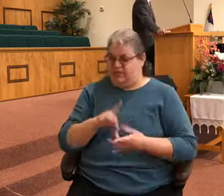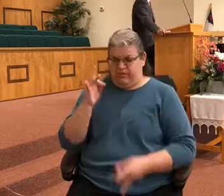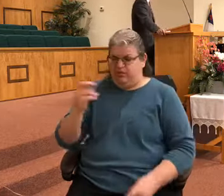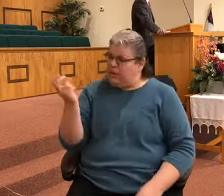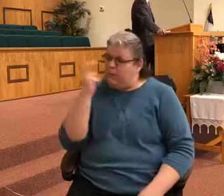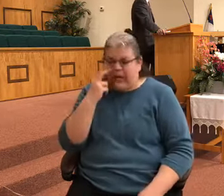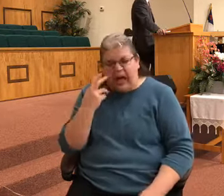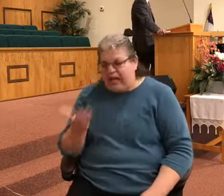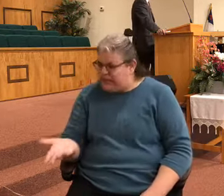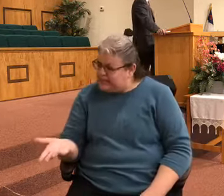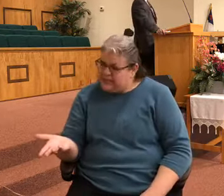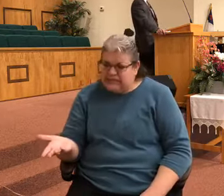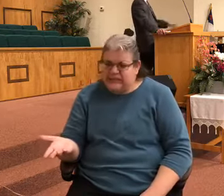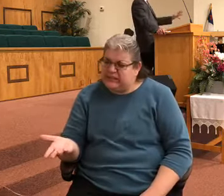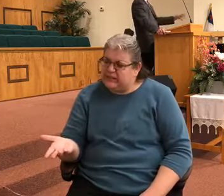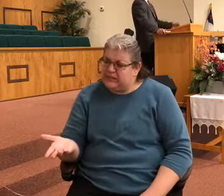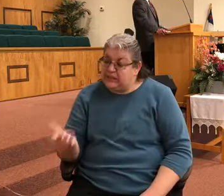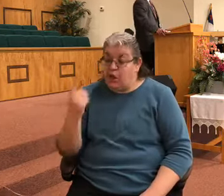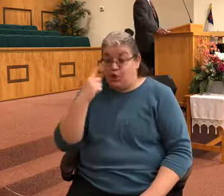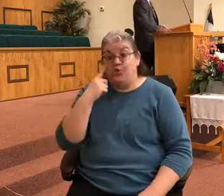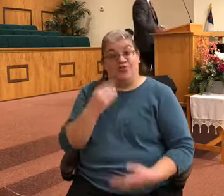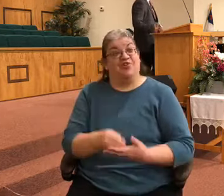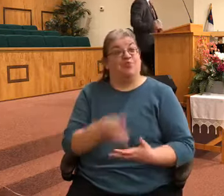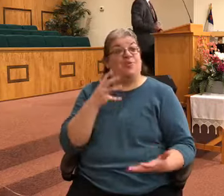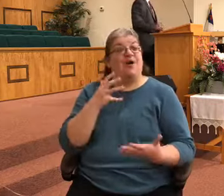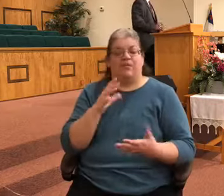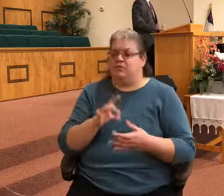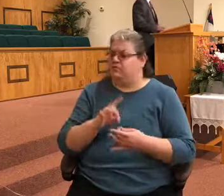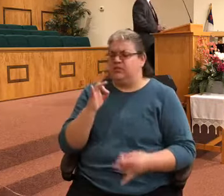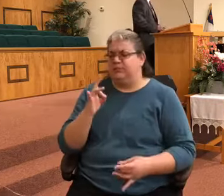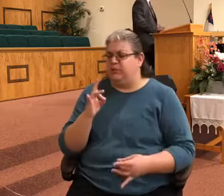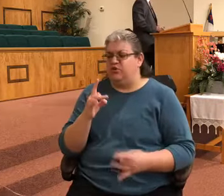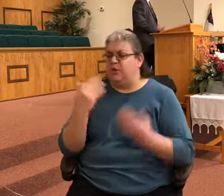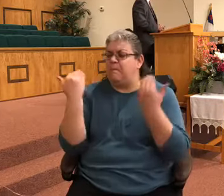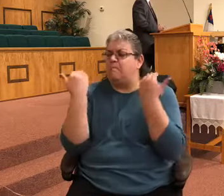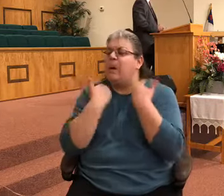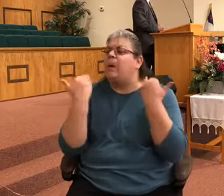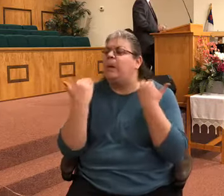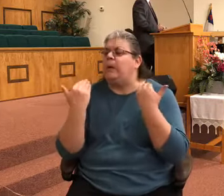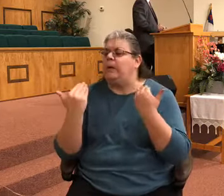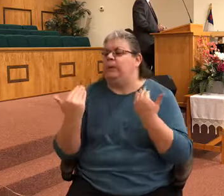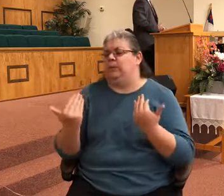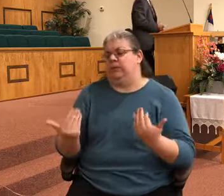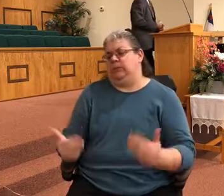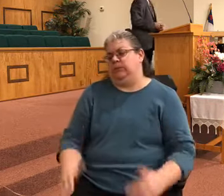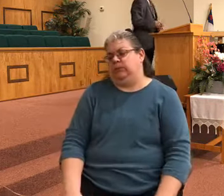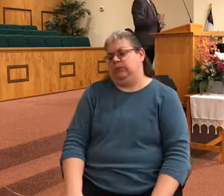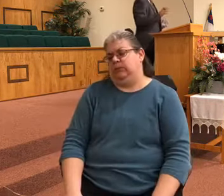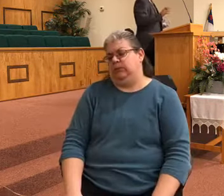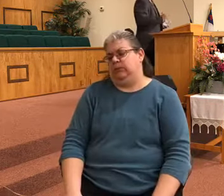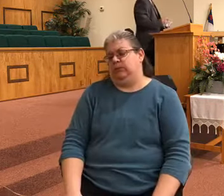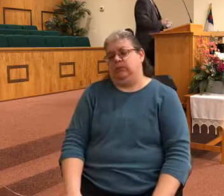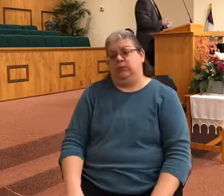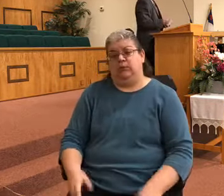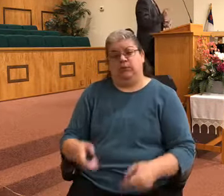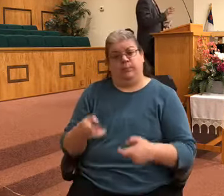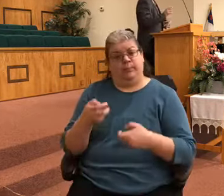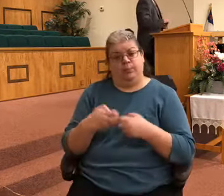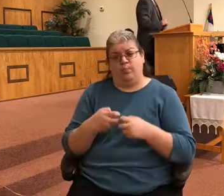you think you're wealthy but spiritually you're bankrupt you see the problem with the church that church